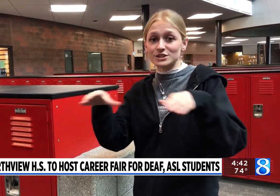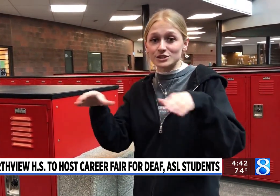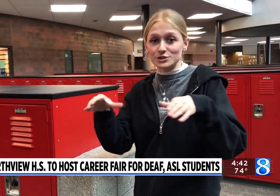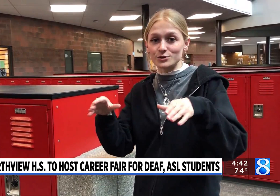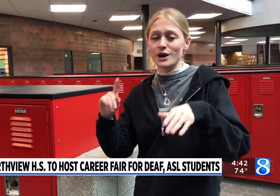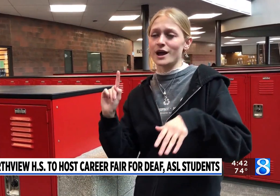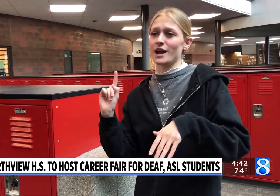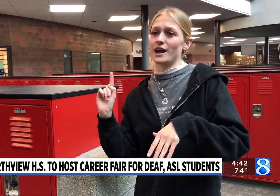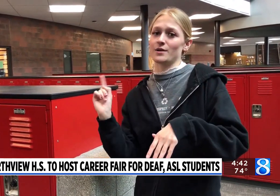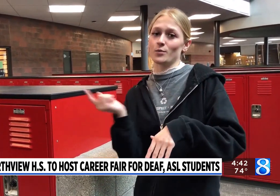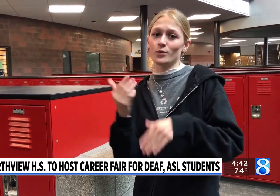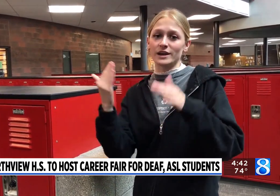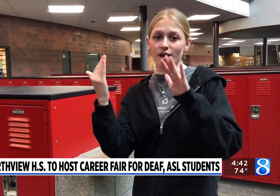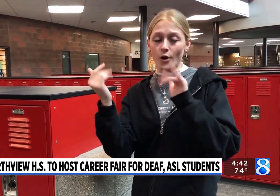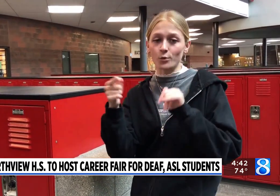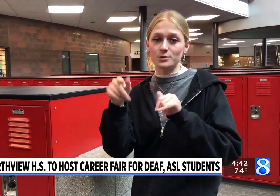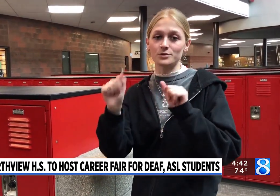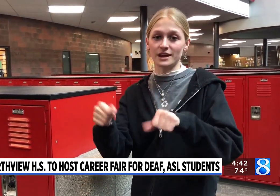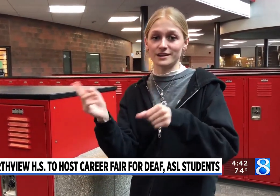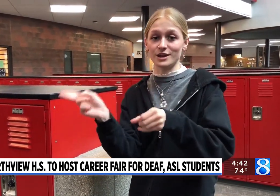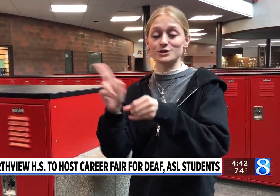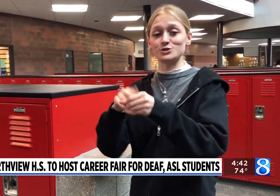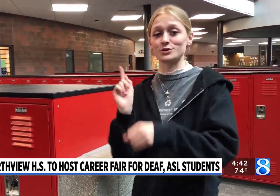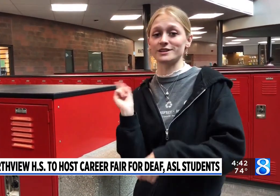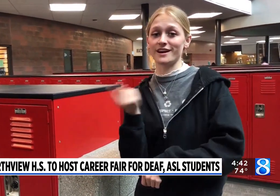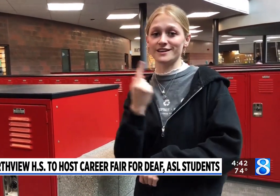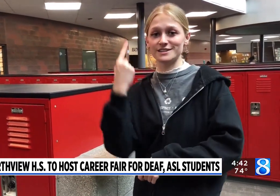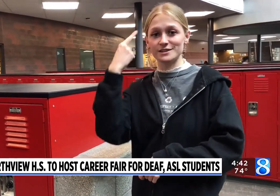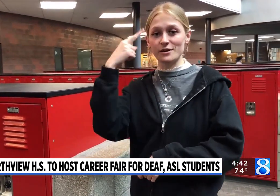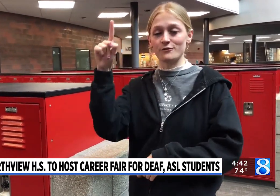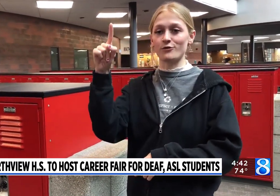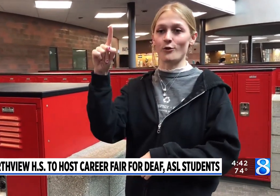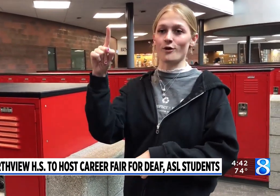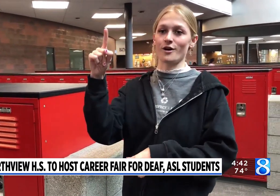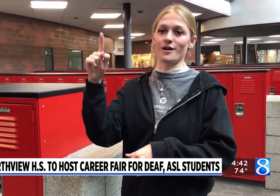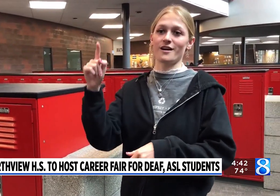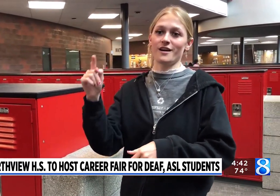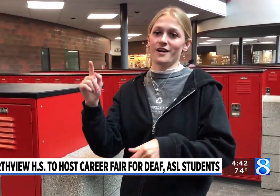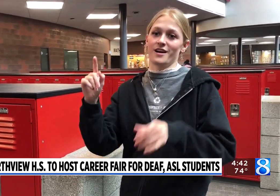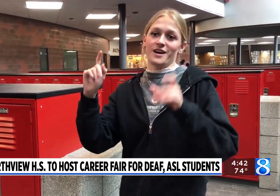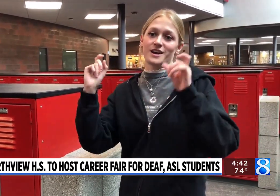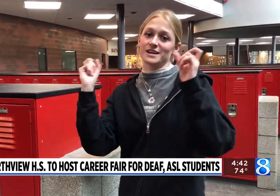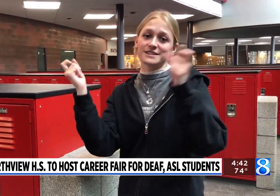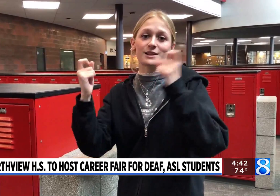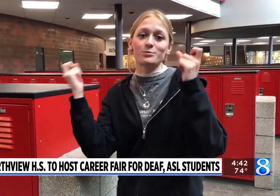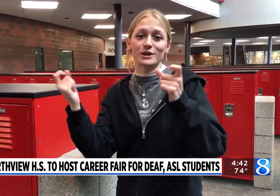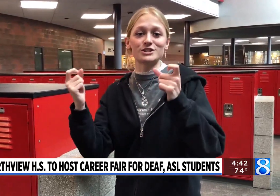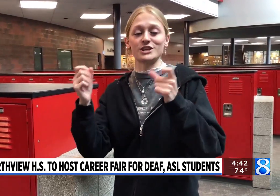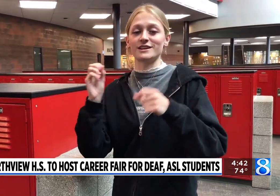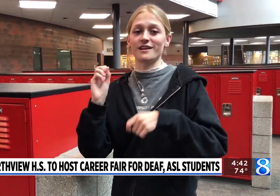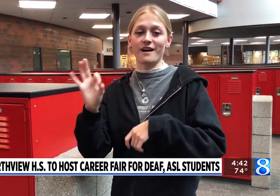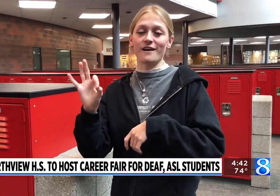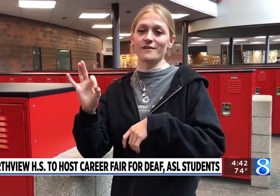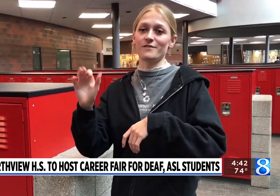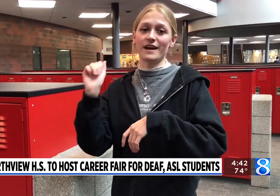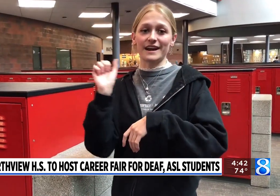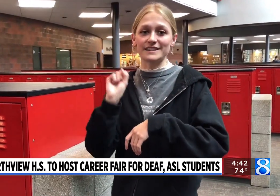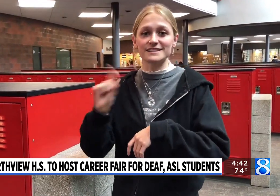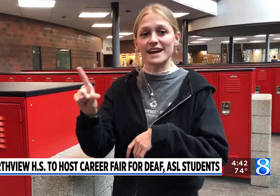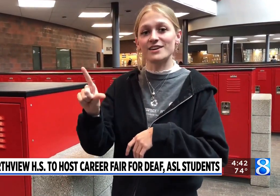fulfill those needs for anybody. So a lot of resources and it's open to the public. This is at Northview High School. Correct. We have multiple schools coming such